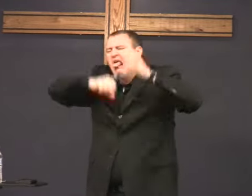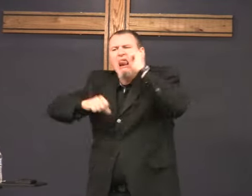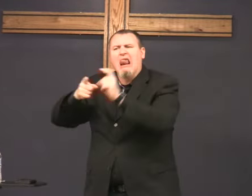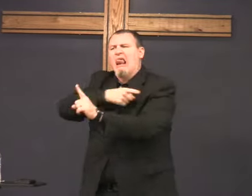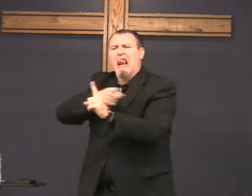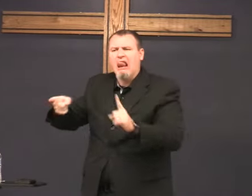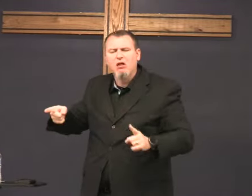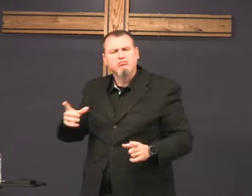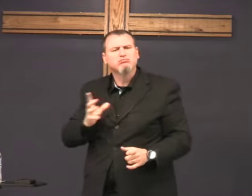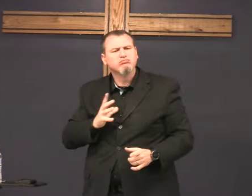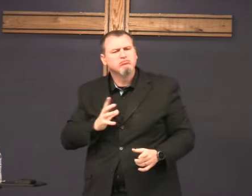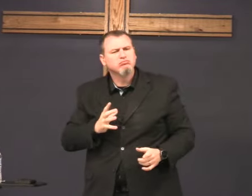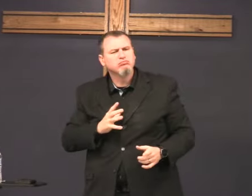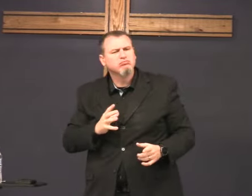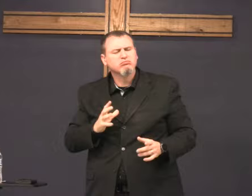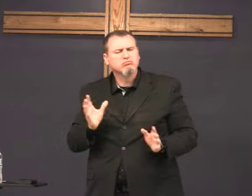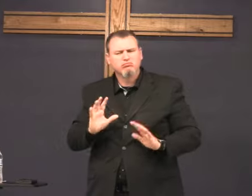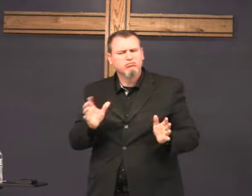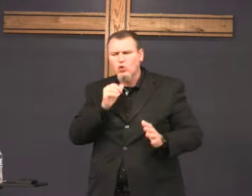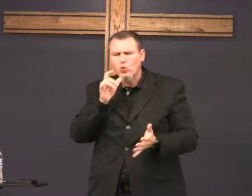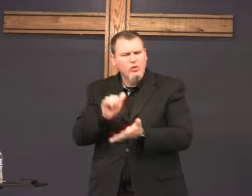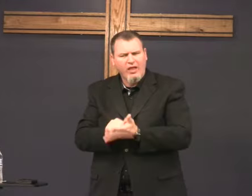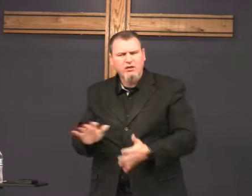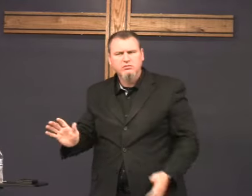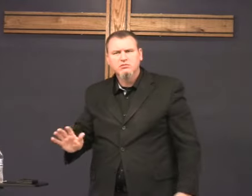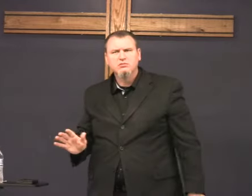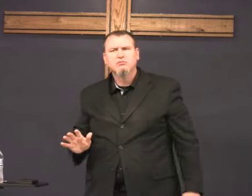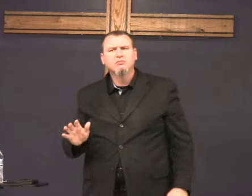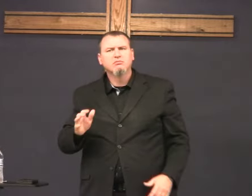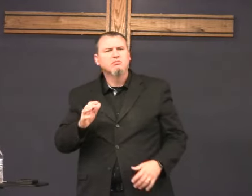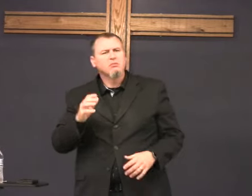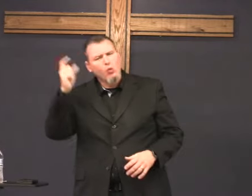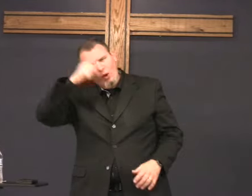but if I'm not just guessing right don't just